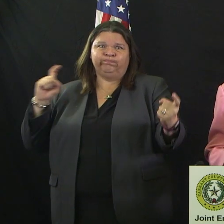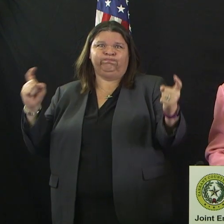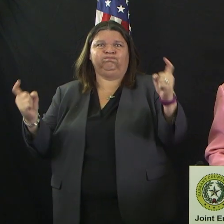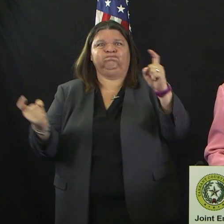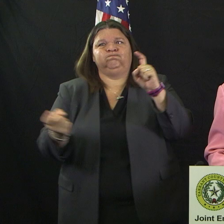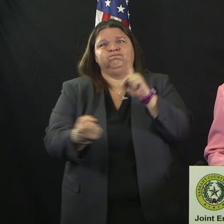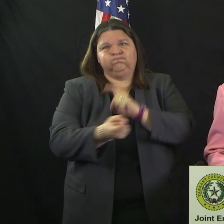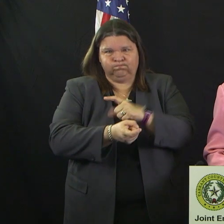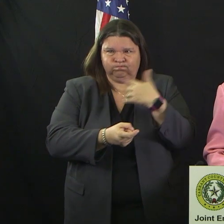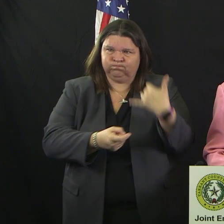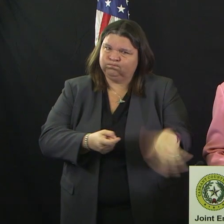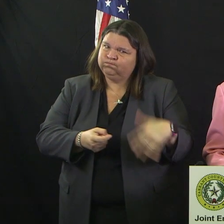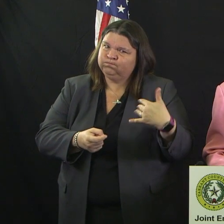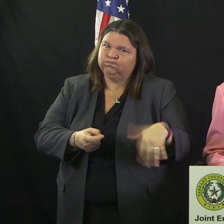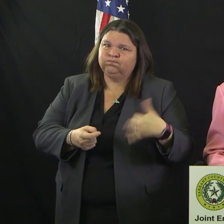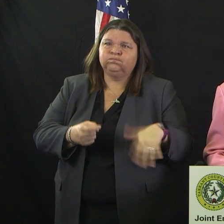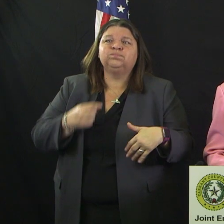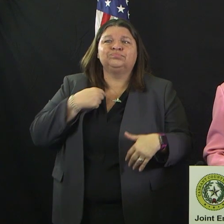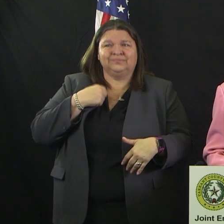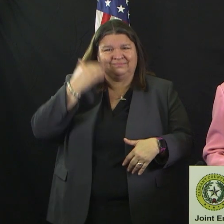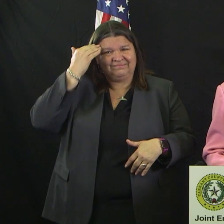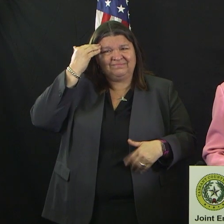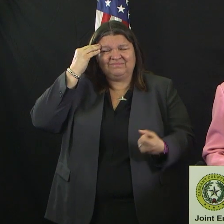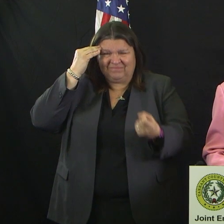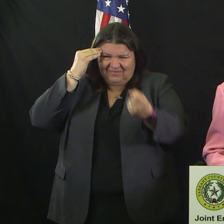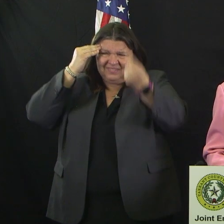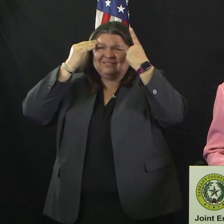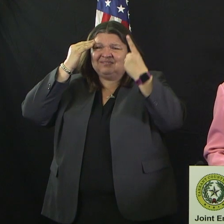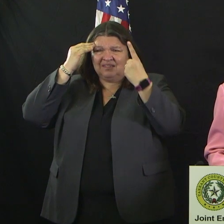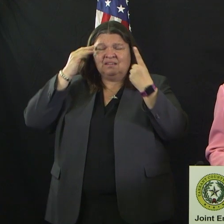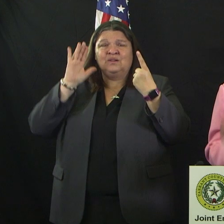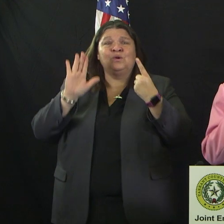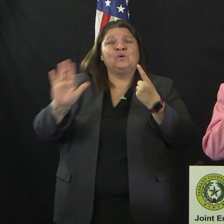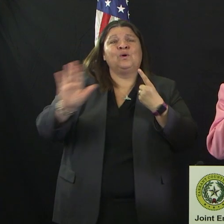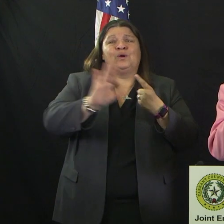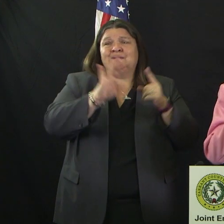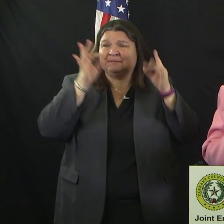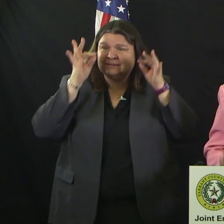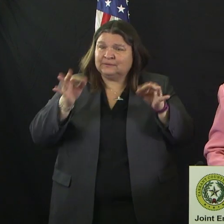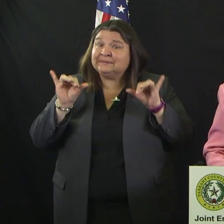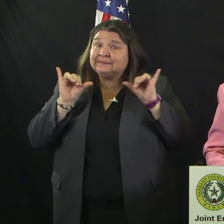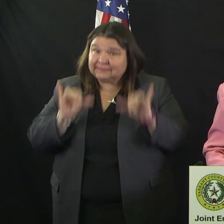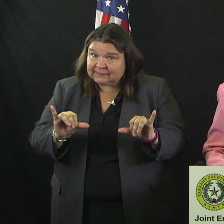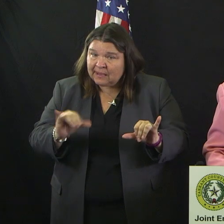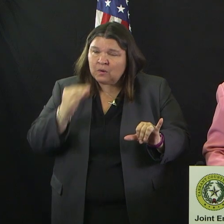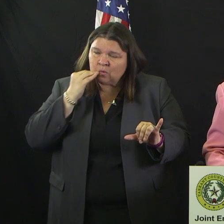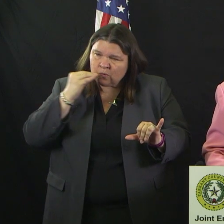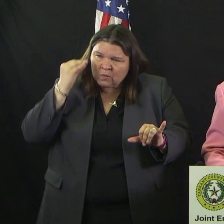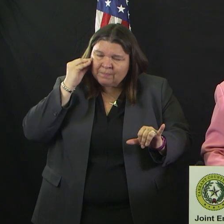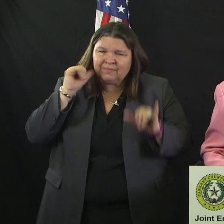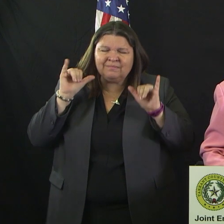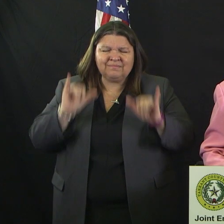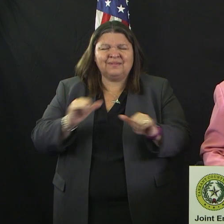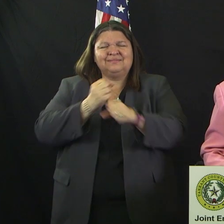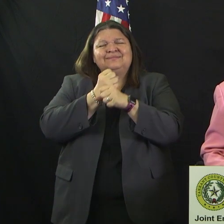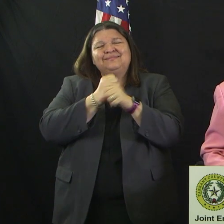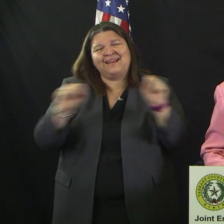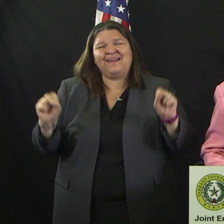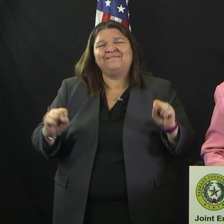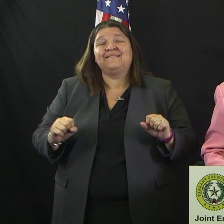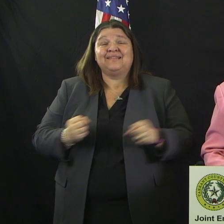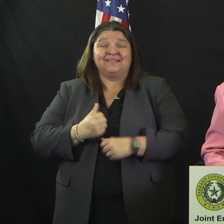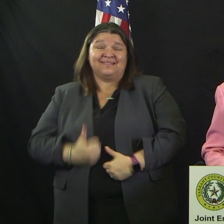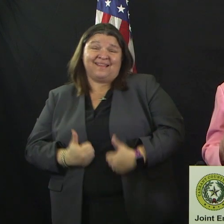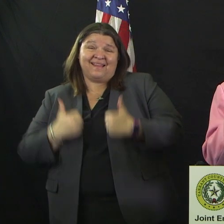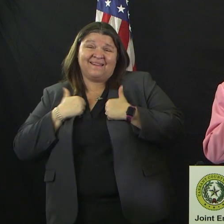and your actions will save lives and certainly save suffering. To all of you young folks who are going out for St. Patrick's